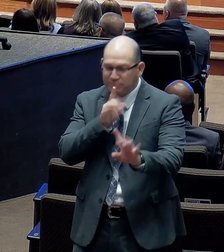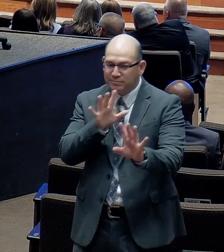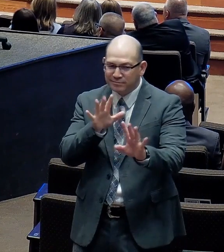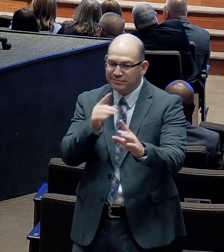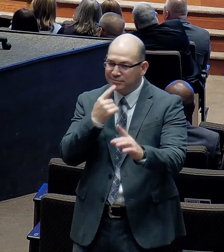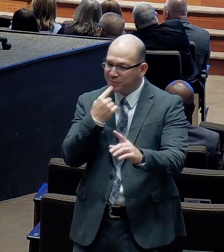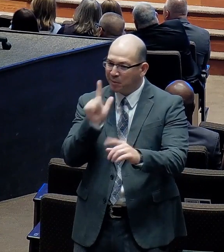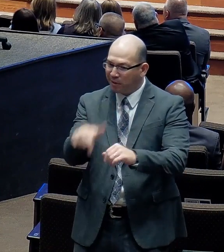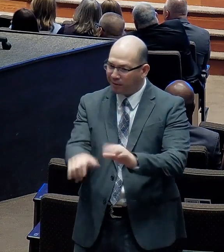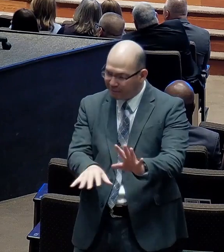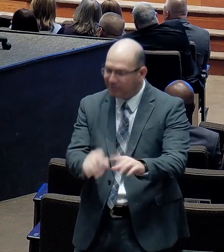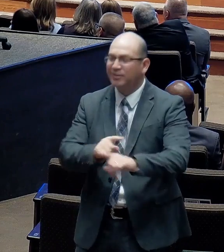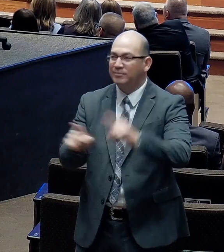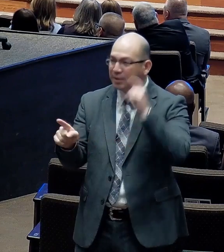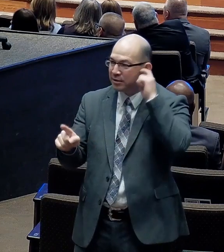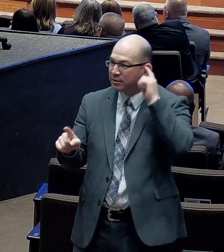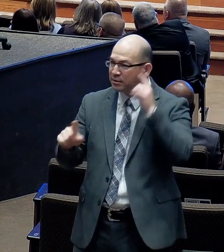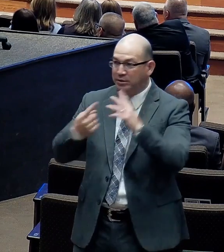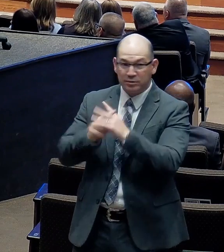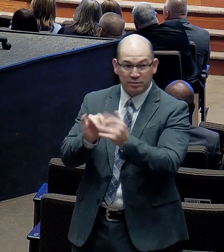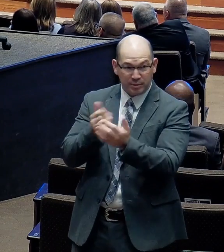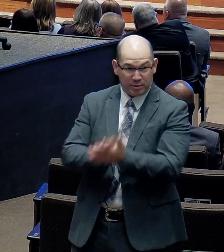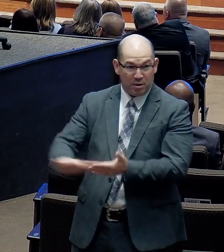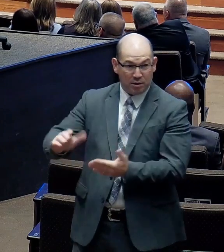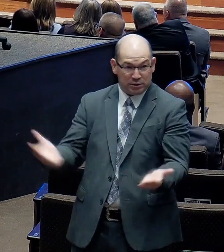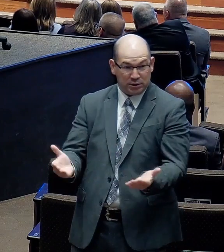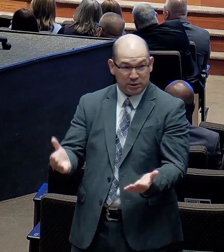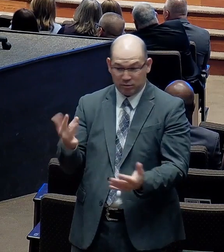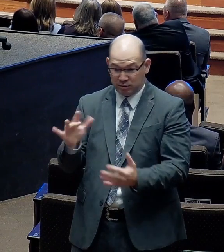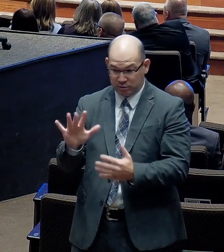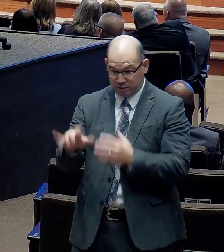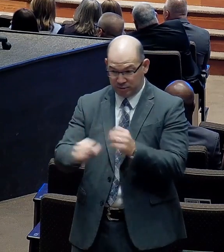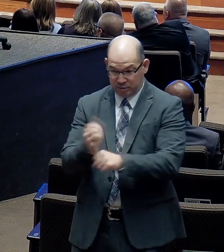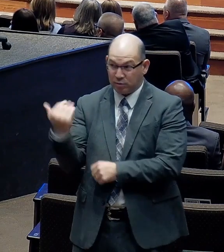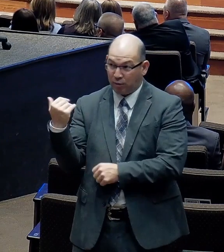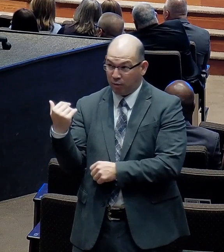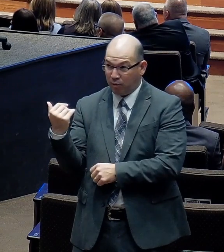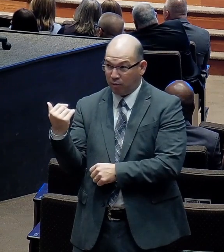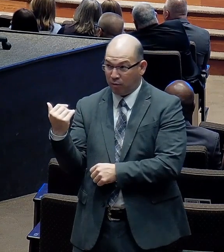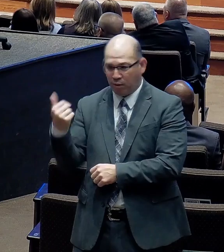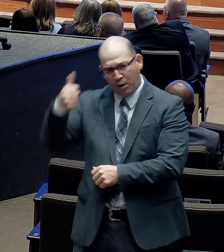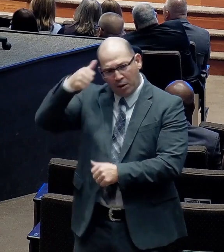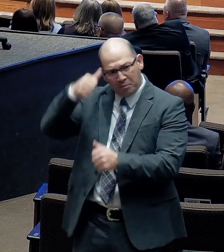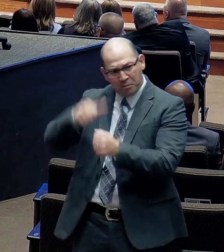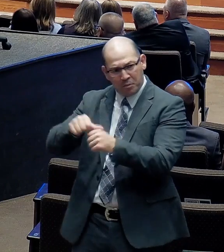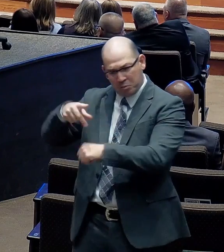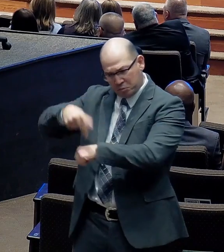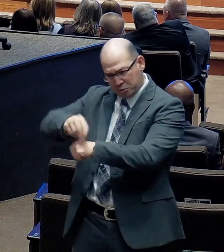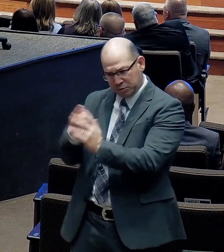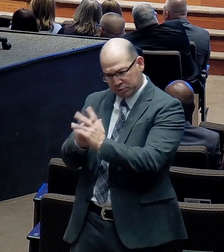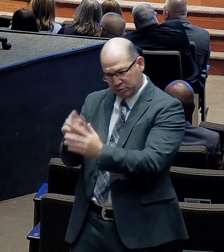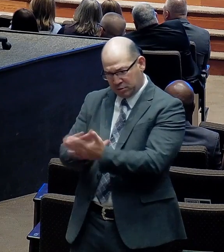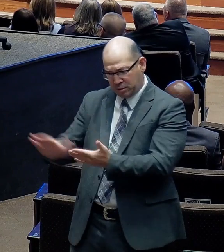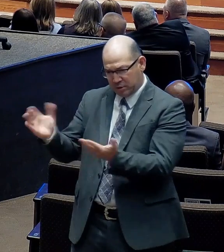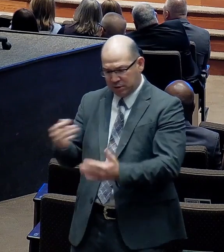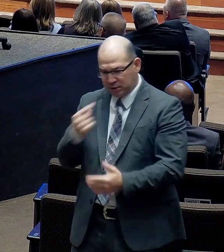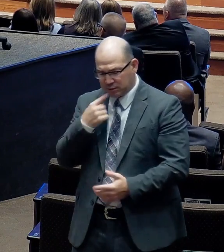He started the Bible college. I'll never forget. When he first started it. He said. Don. want you to come out here. And help me in my Bible college.